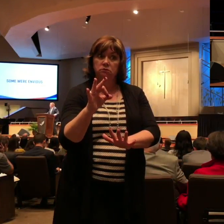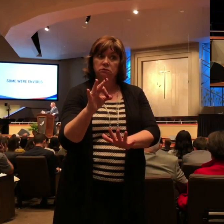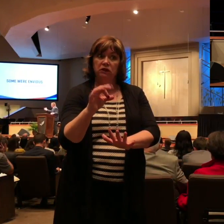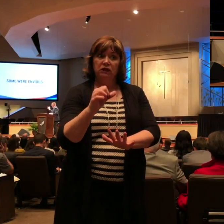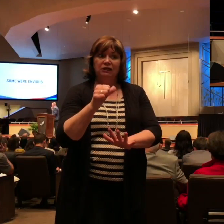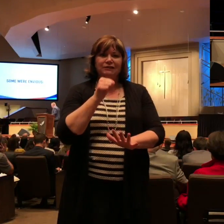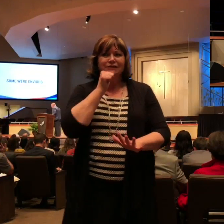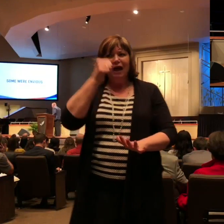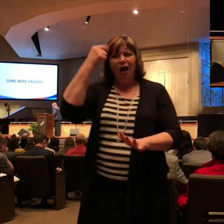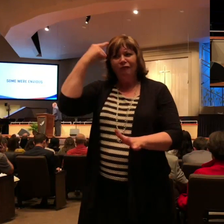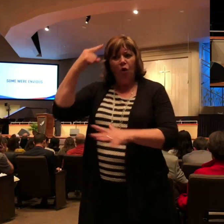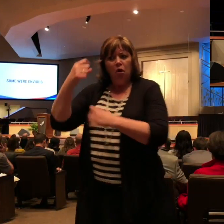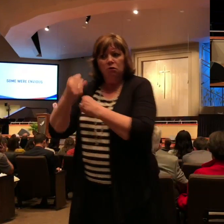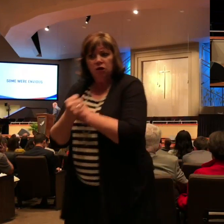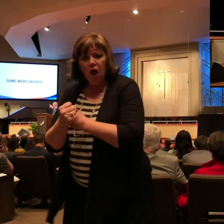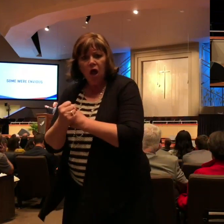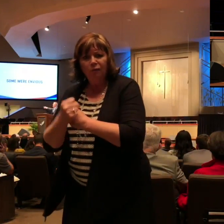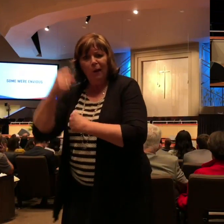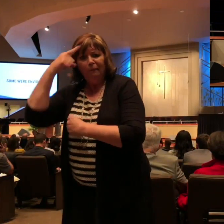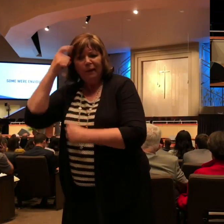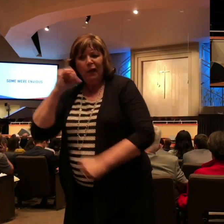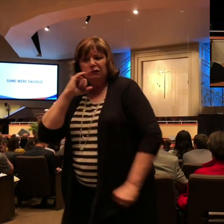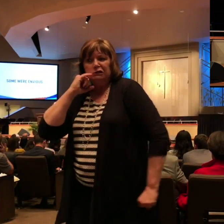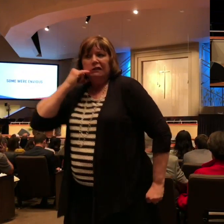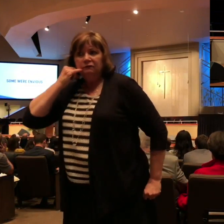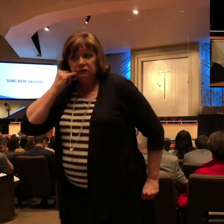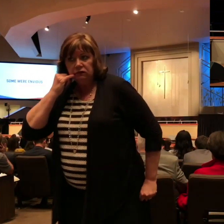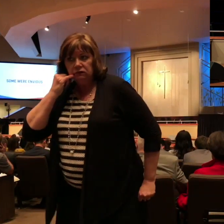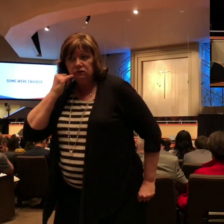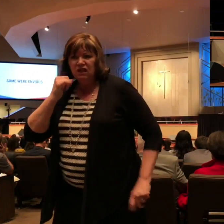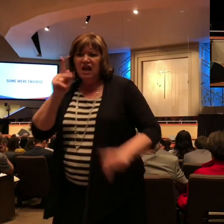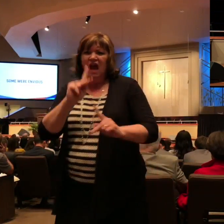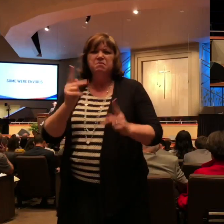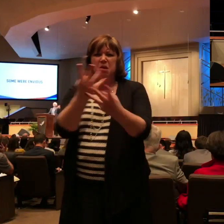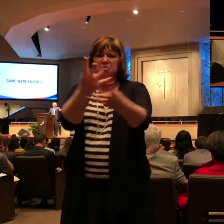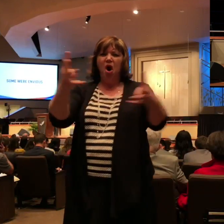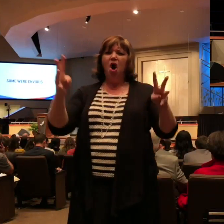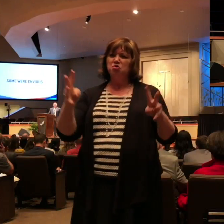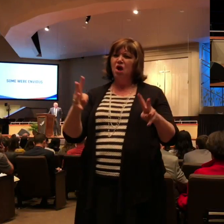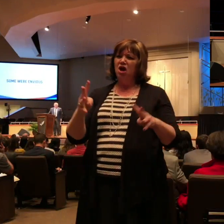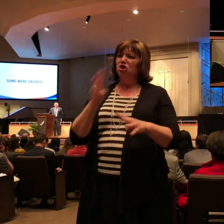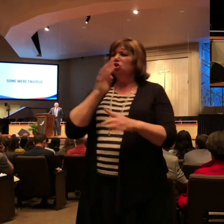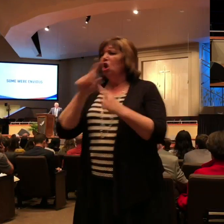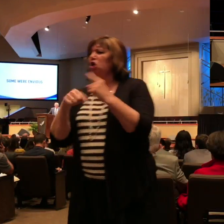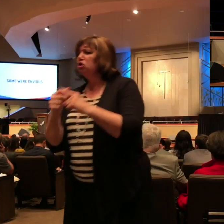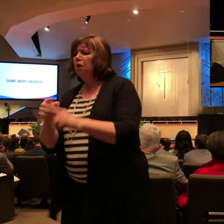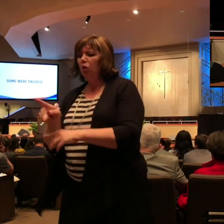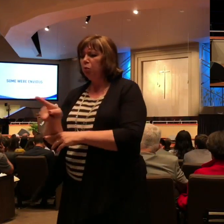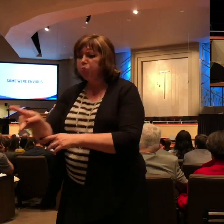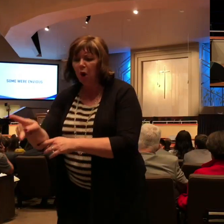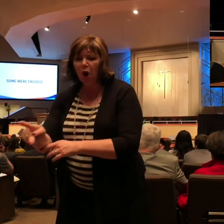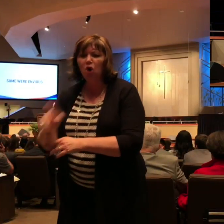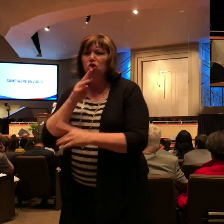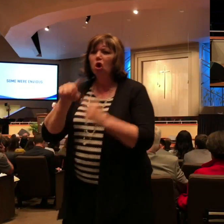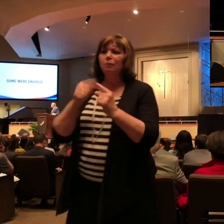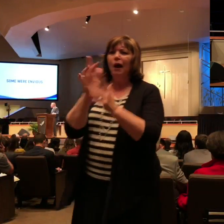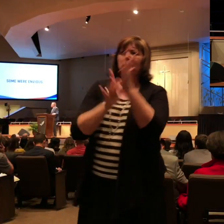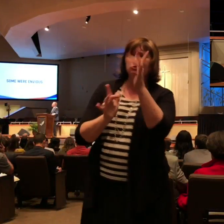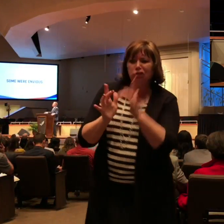because they weren't talking about them. They're talking about Paul. So now they're out there preaching, but the Bible is clear they're